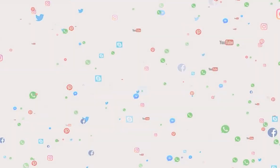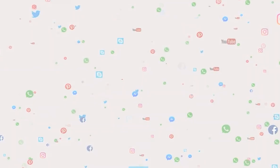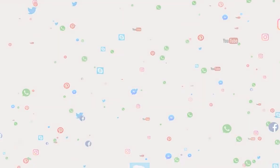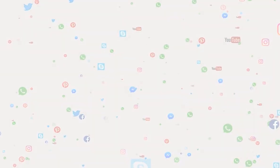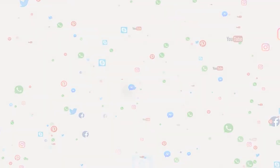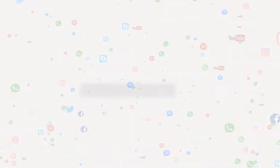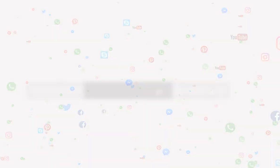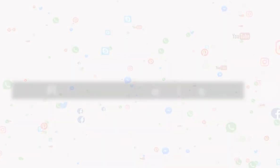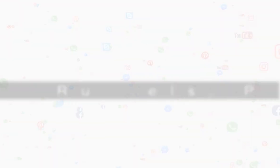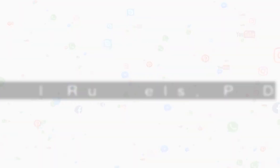Hello, What yourvee?